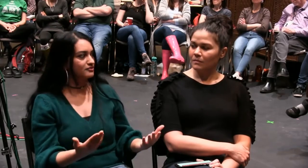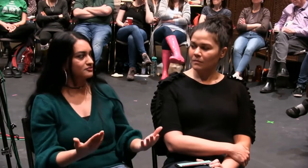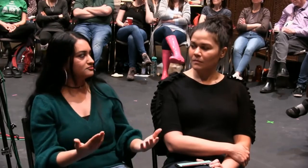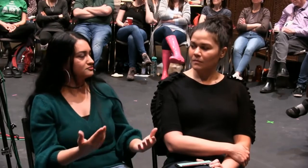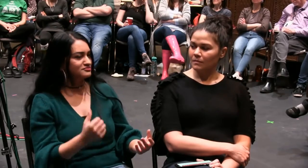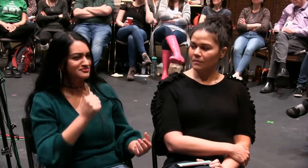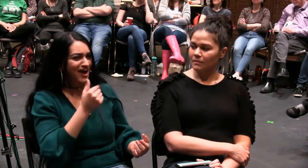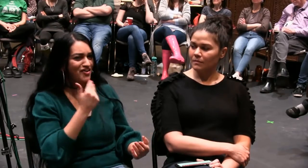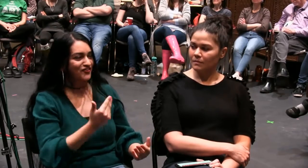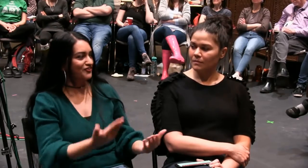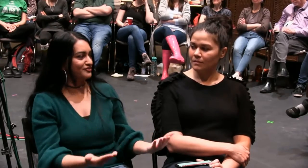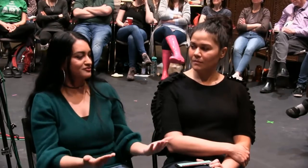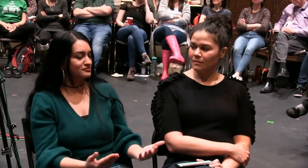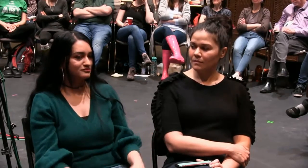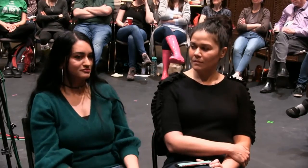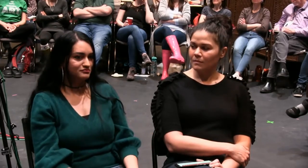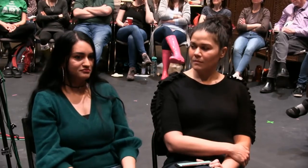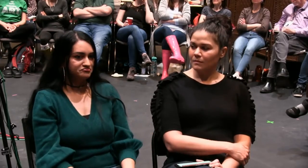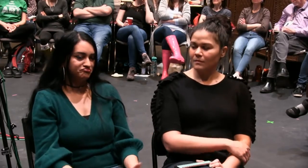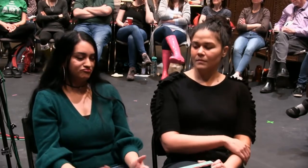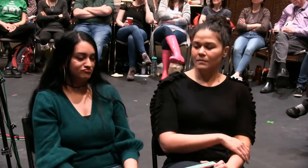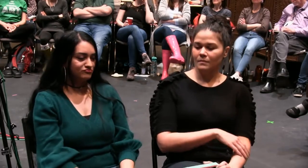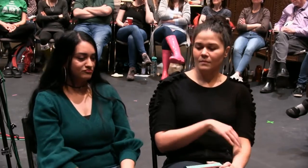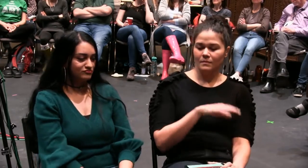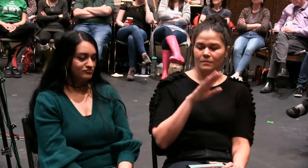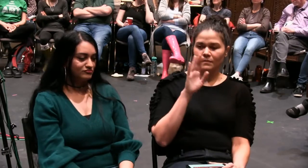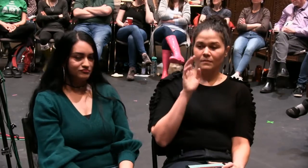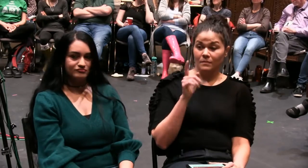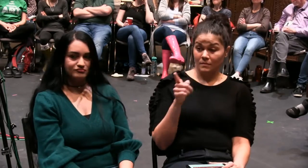people only and isolate our community. That, to me, is lonely.